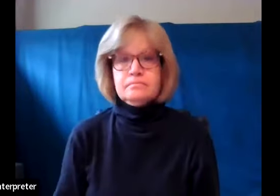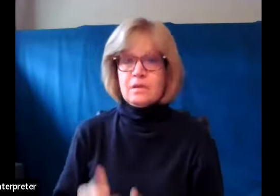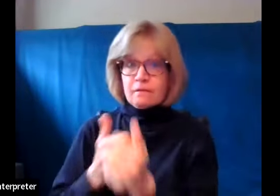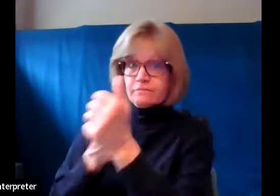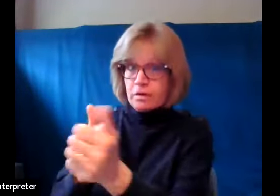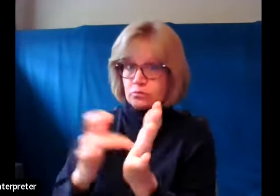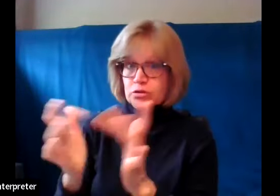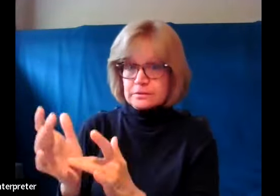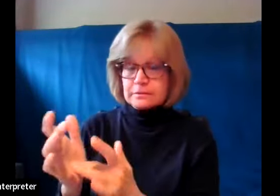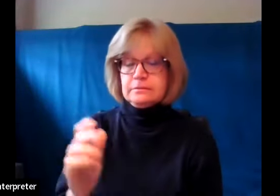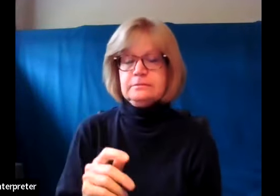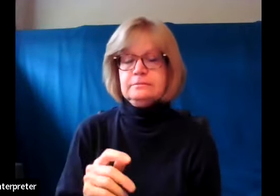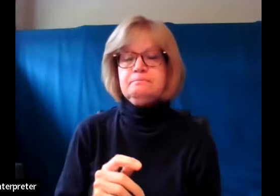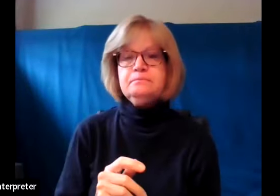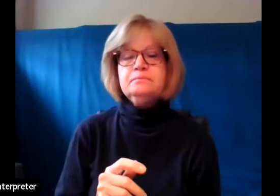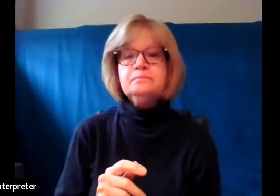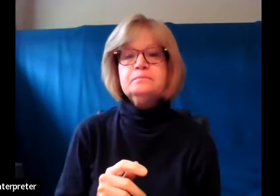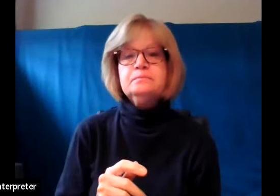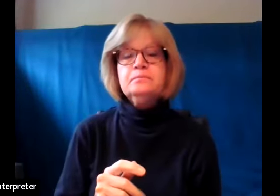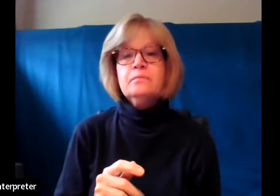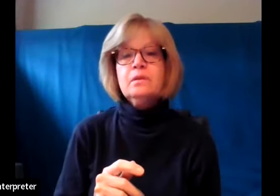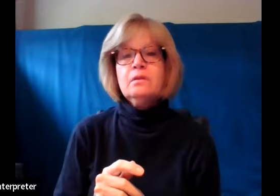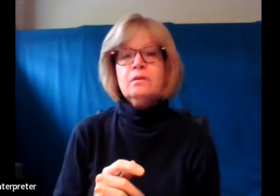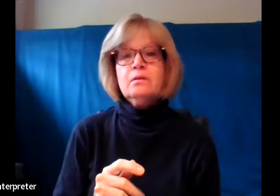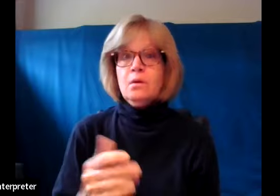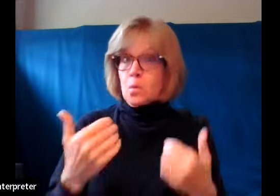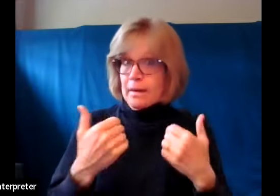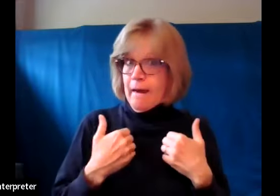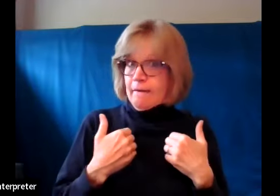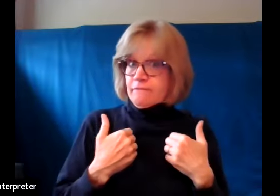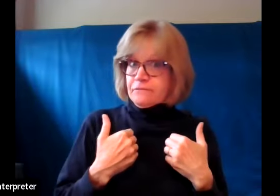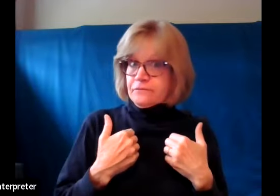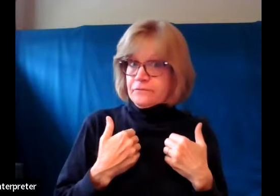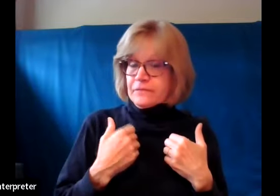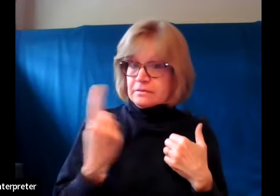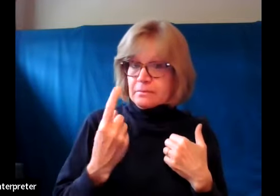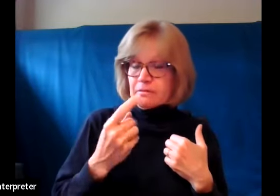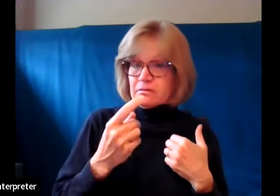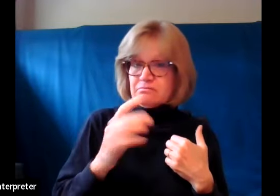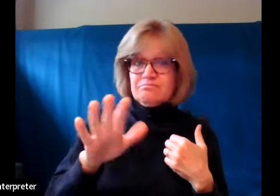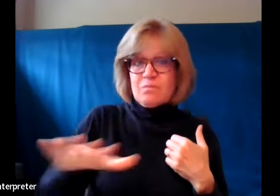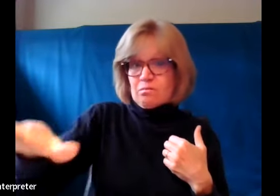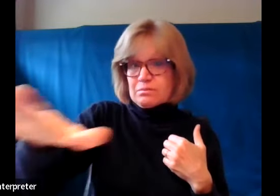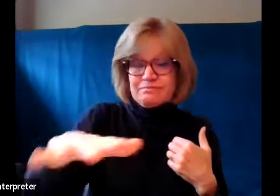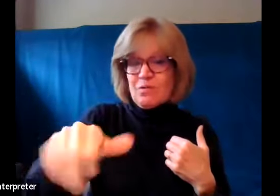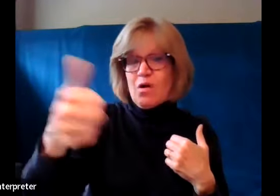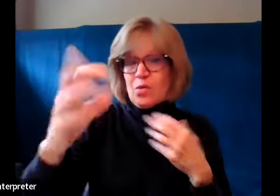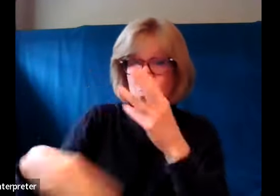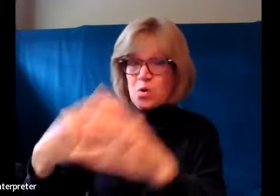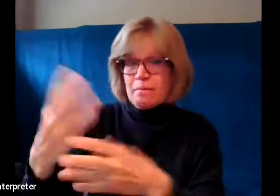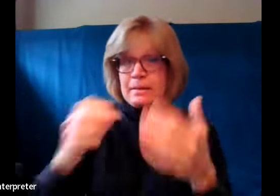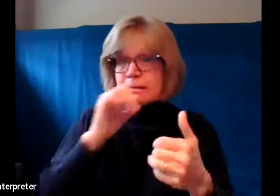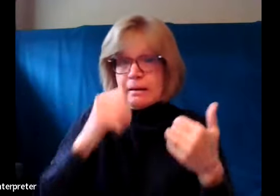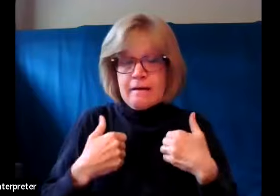Well, one thing we can remember is that we have something that the rest of the world may not have. We have a deep